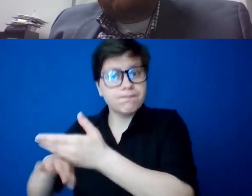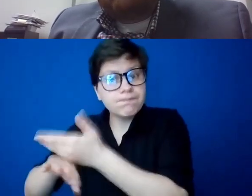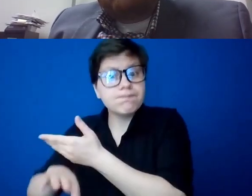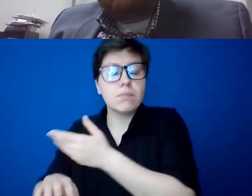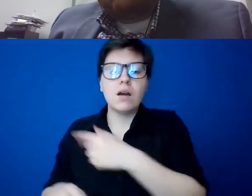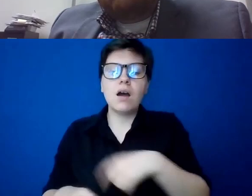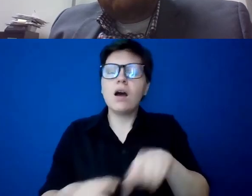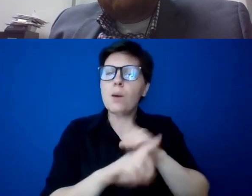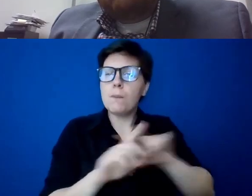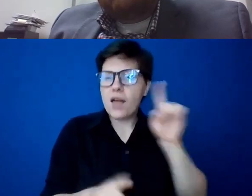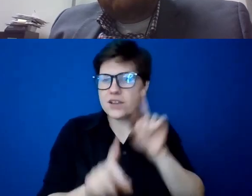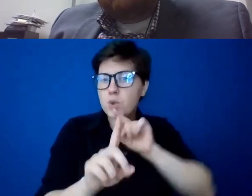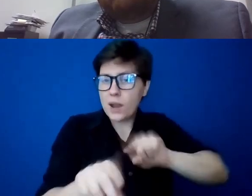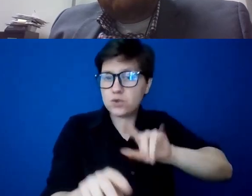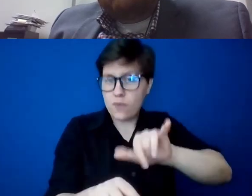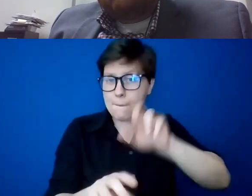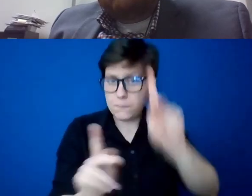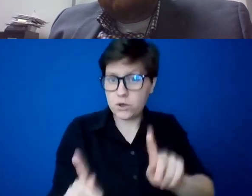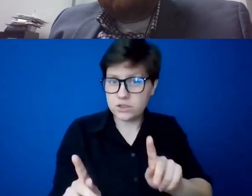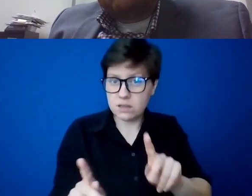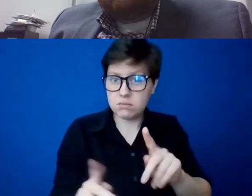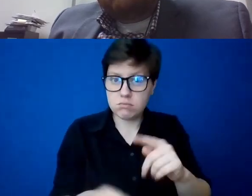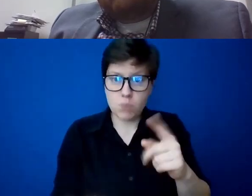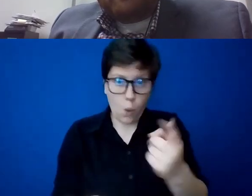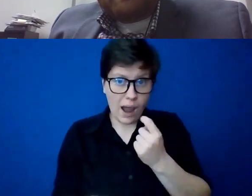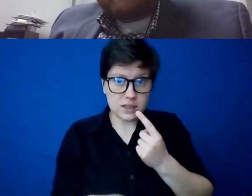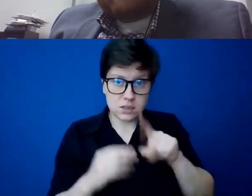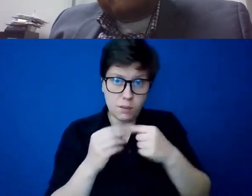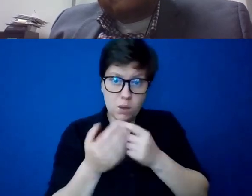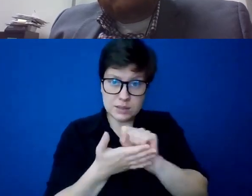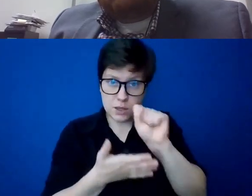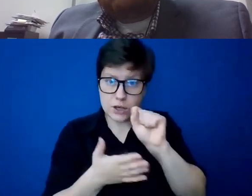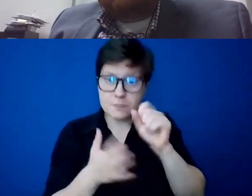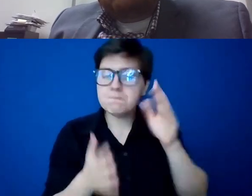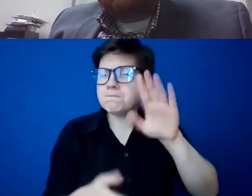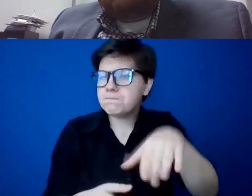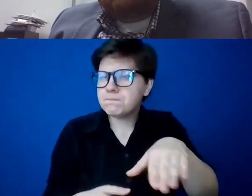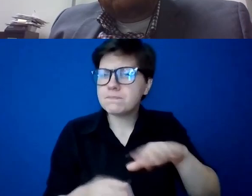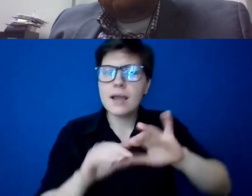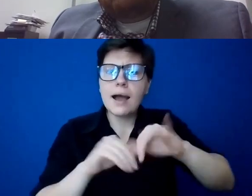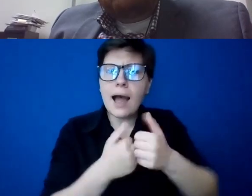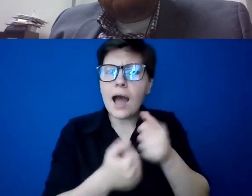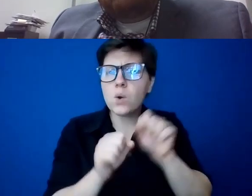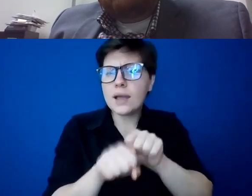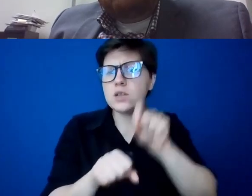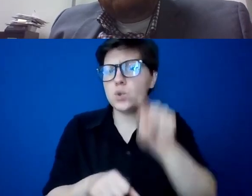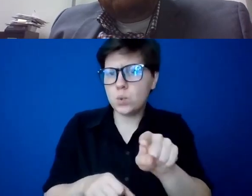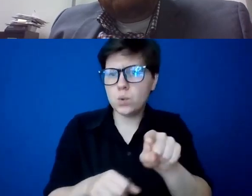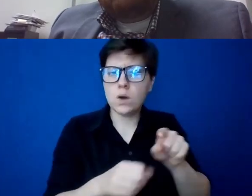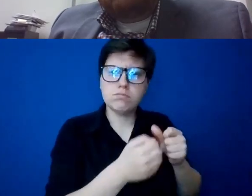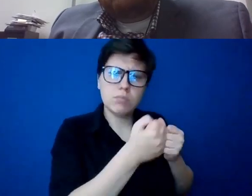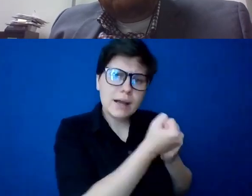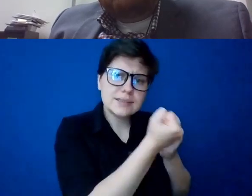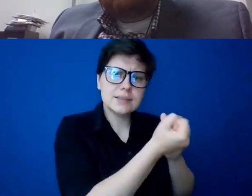answering and asking that question, how can you assist? How can you befriend a